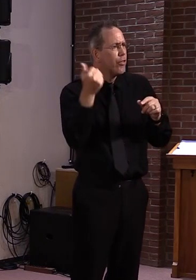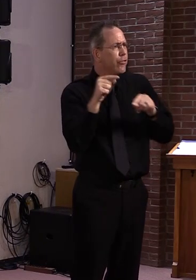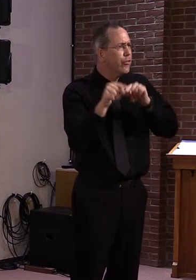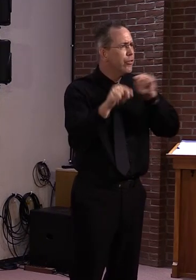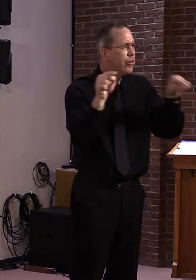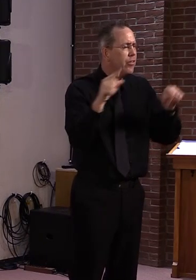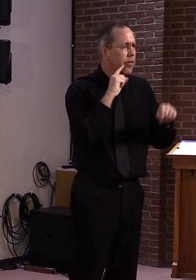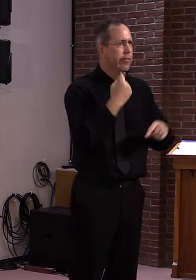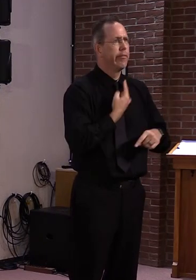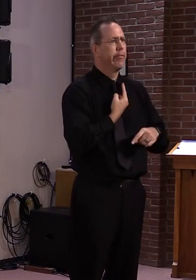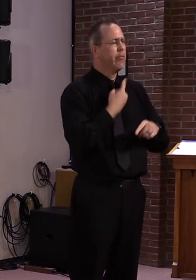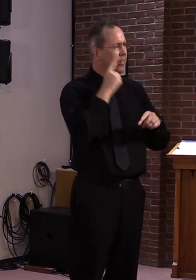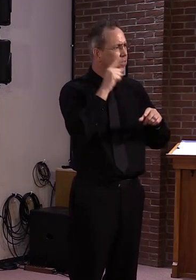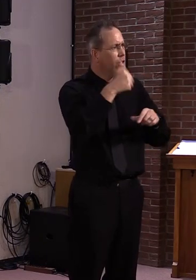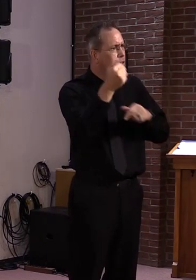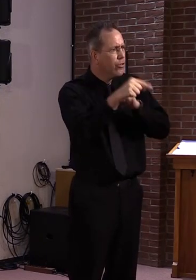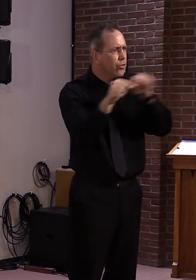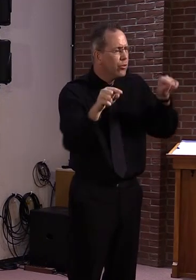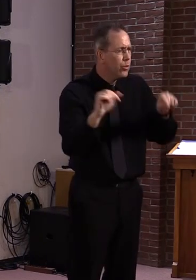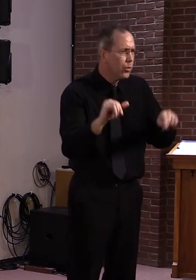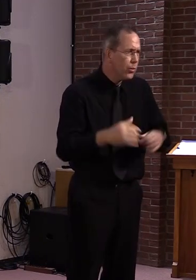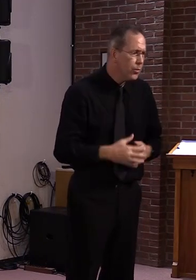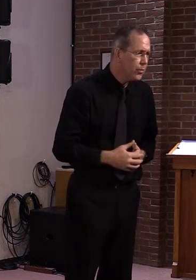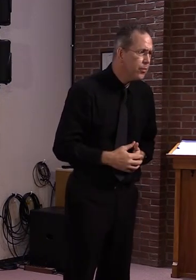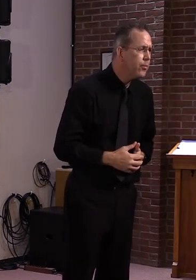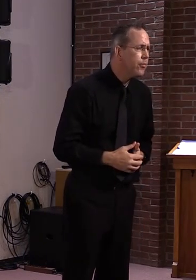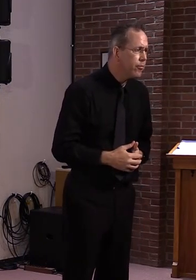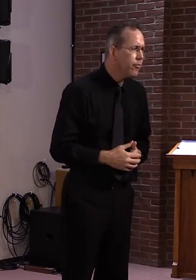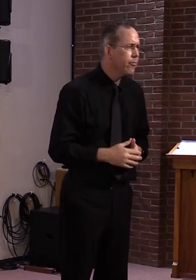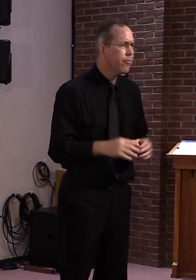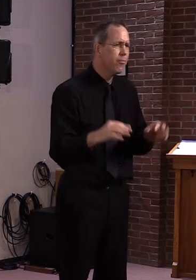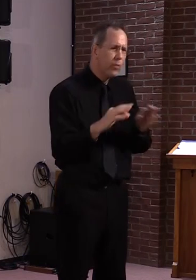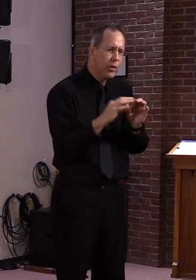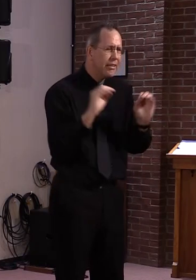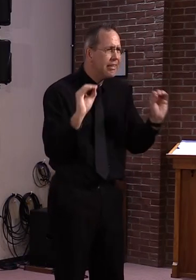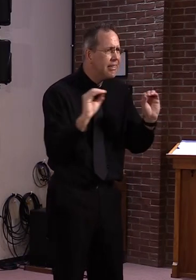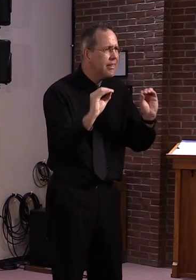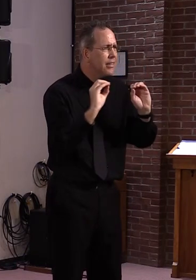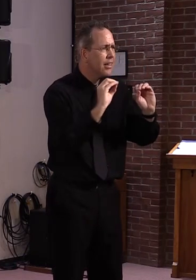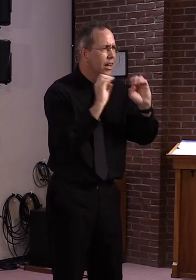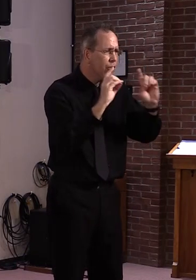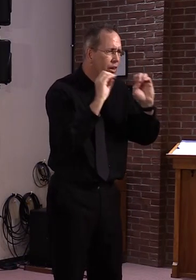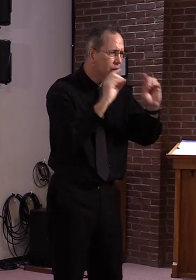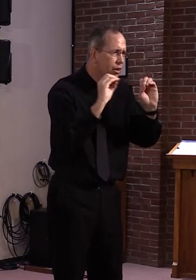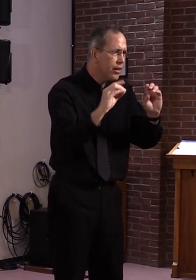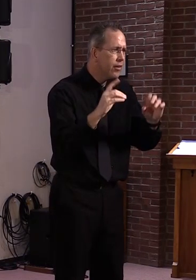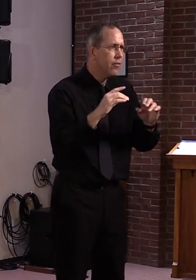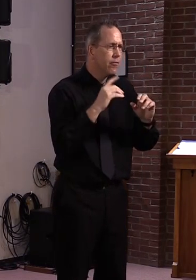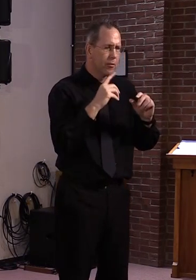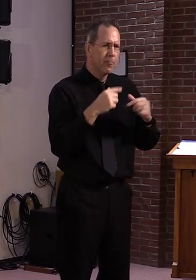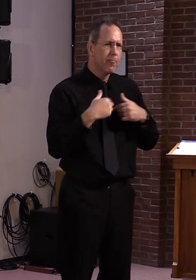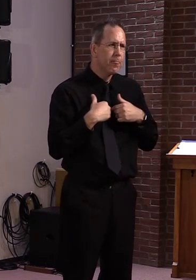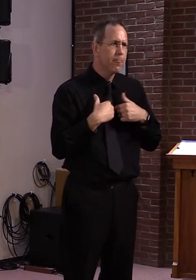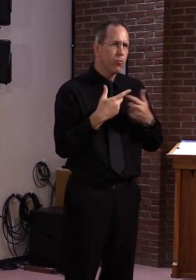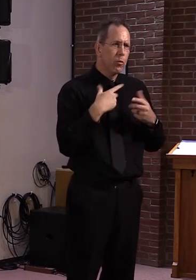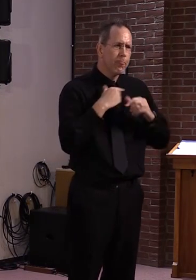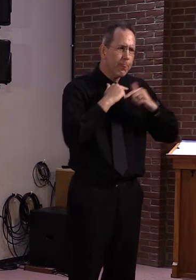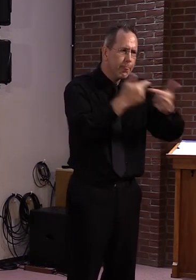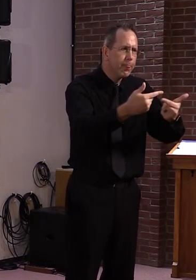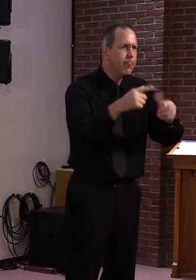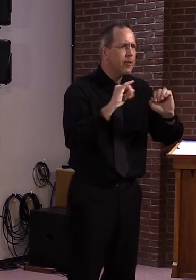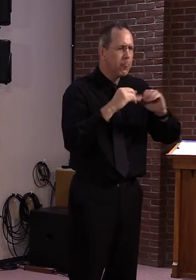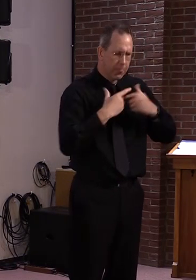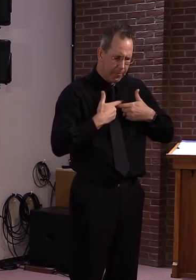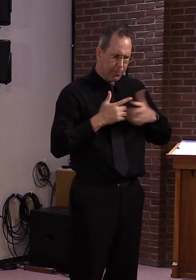we don't do that, if we don't change sort of the social norms in wearing a mask, it's not going to make a